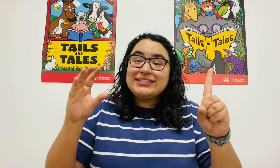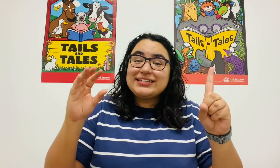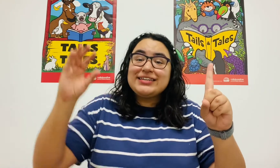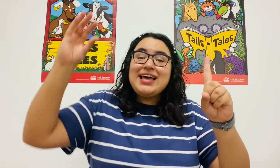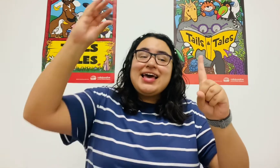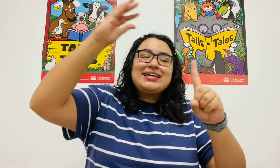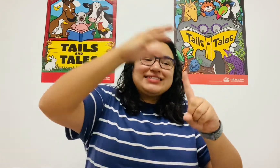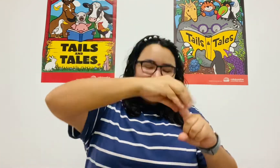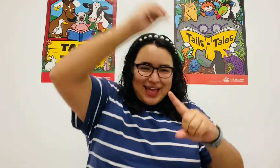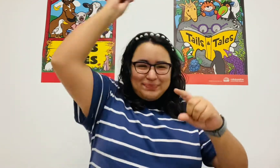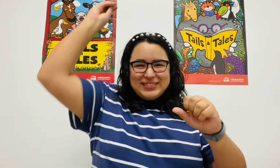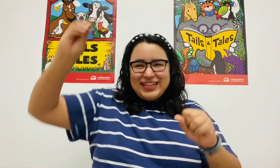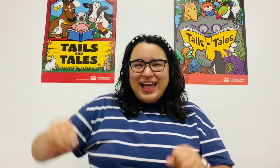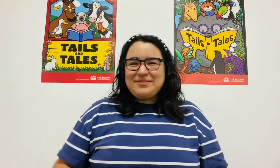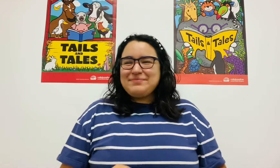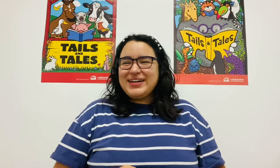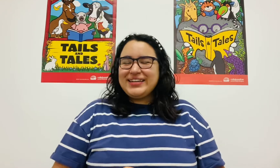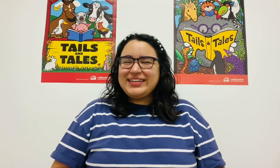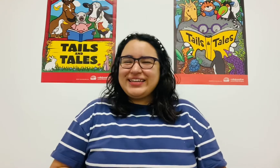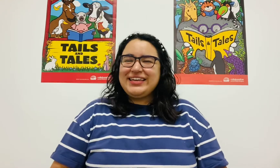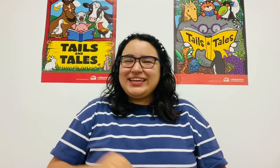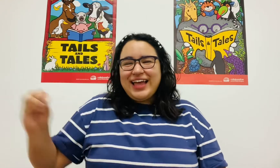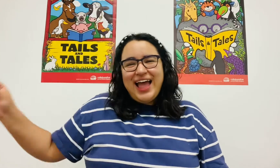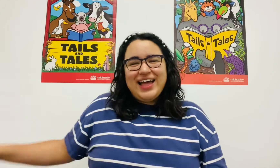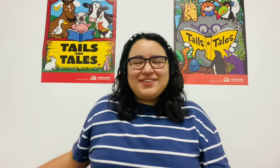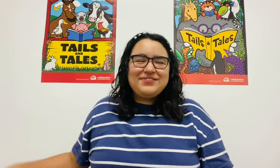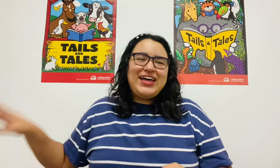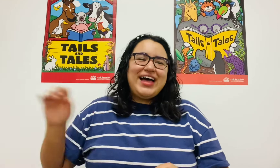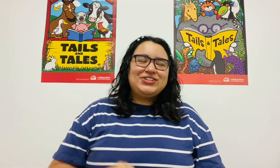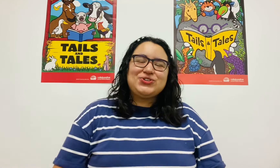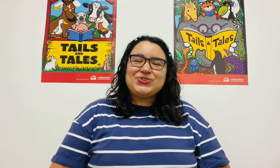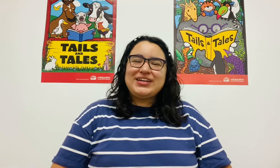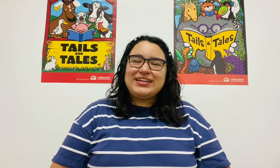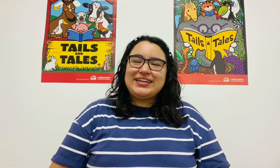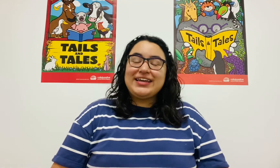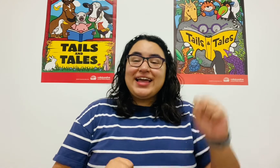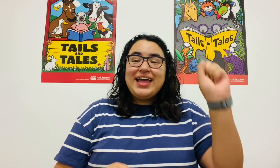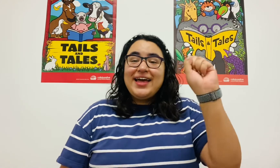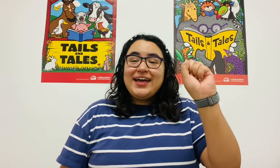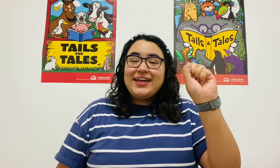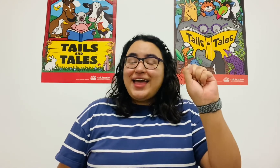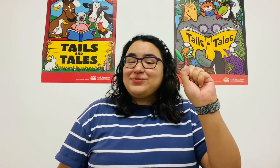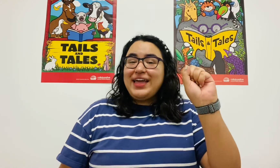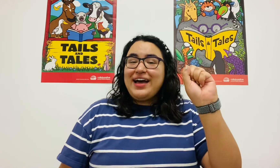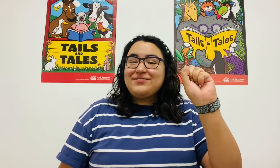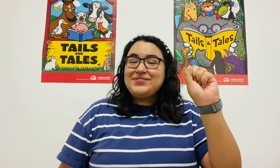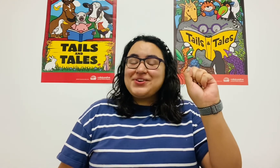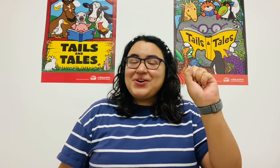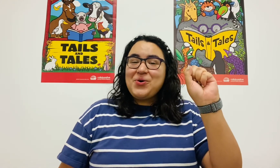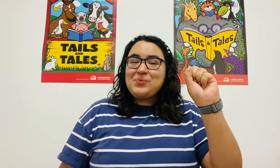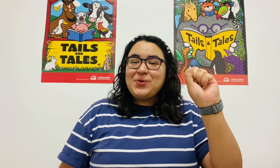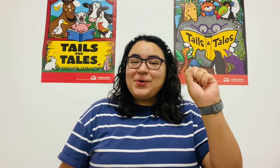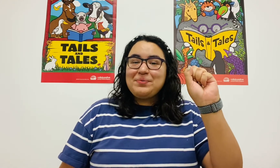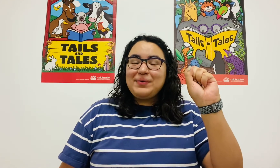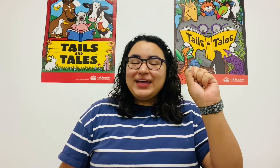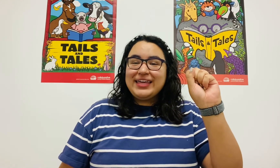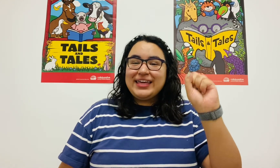snaps that monkey out of that tree. And we have no more monkeys,